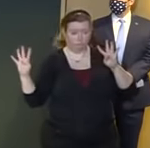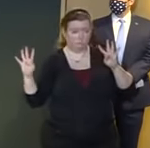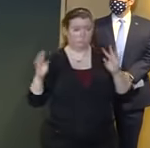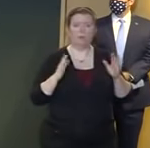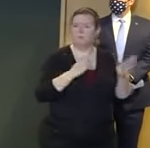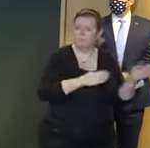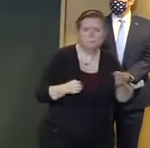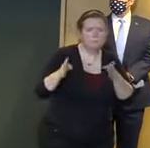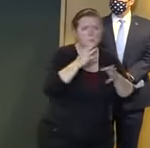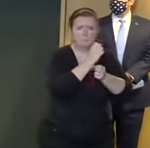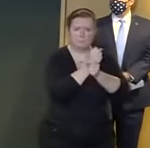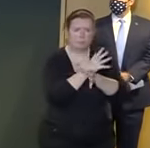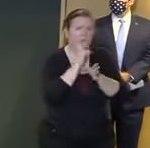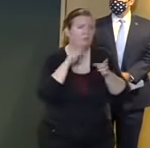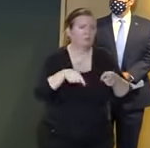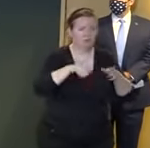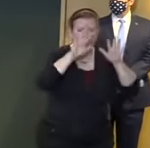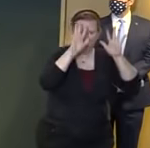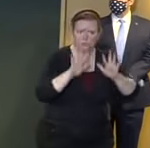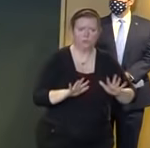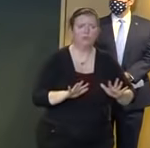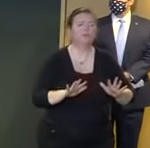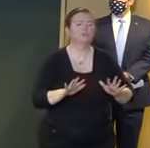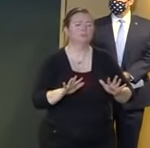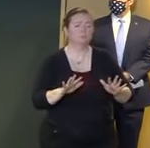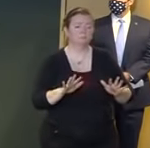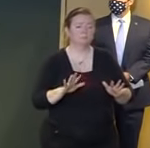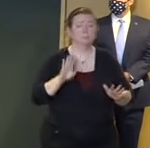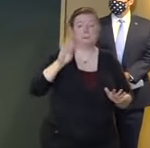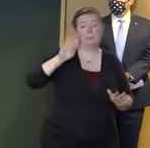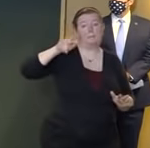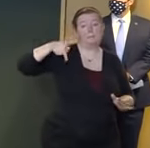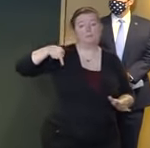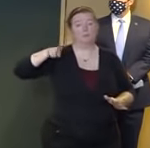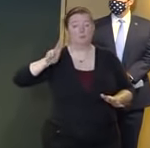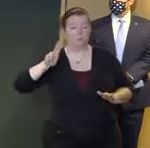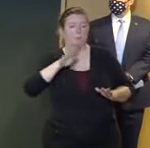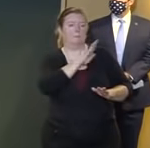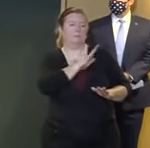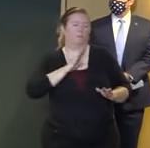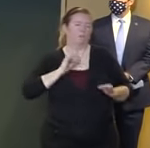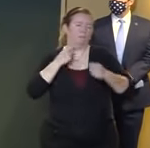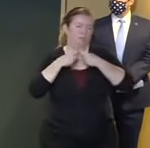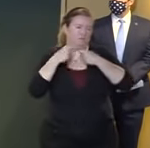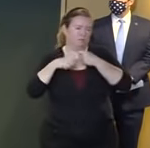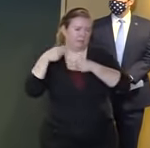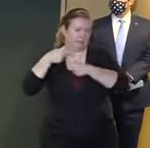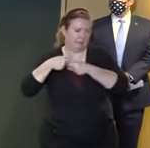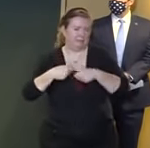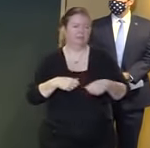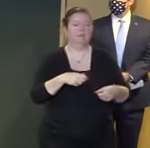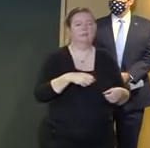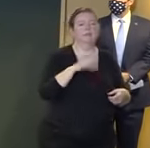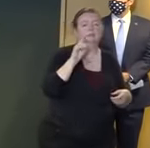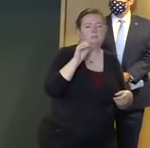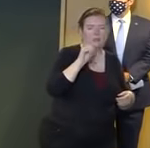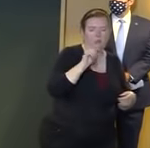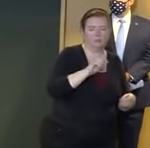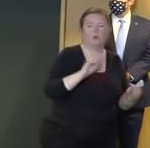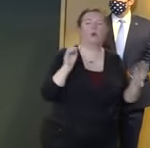departments plus the board of public utilities the state police and the office of emergency management have all been engaged